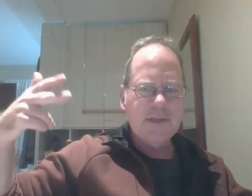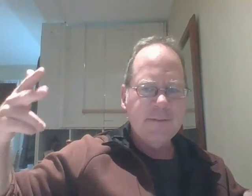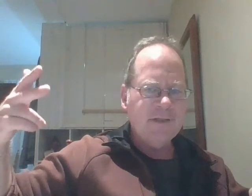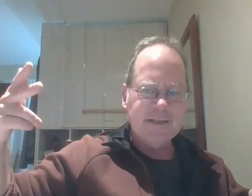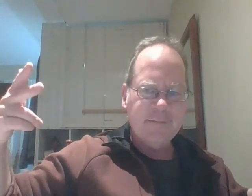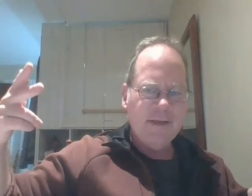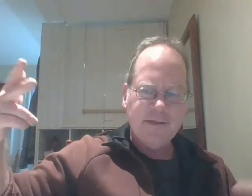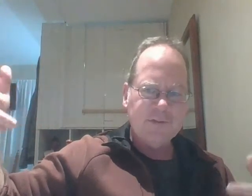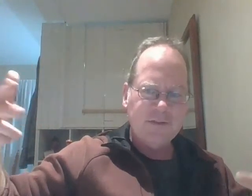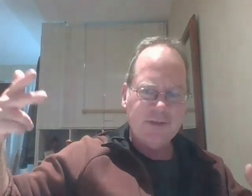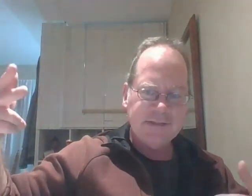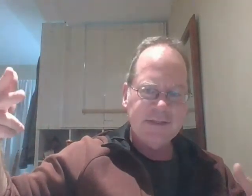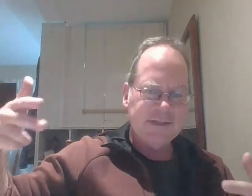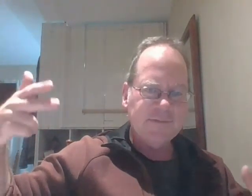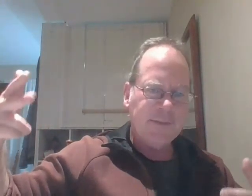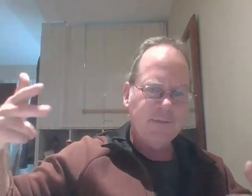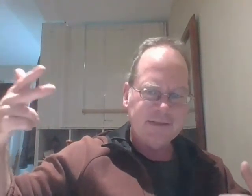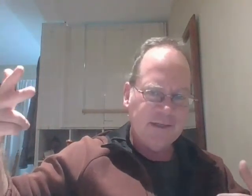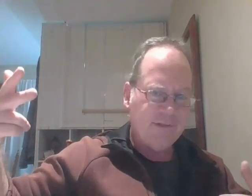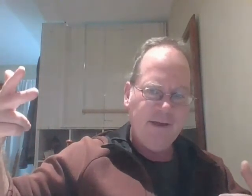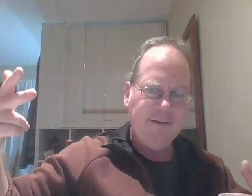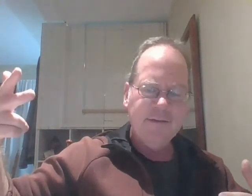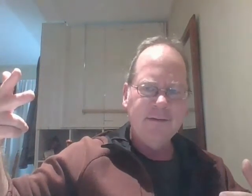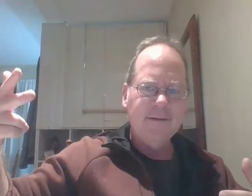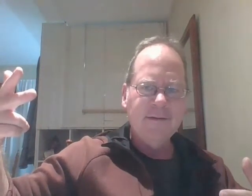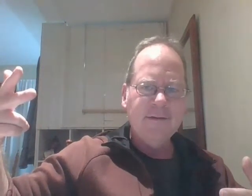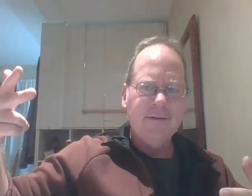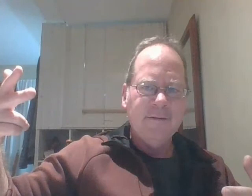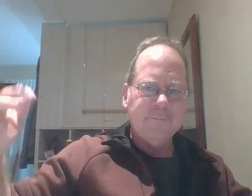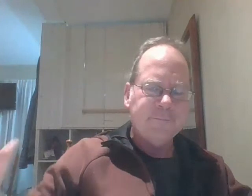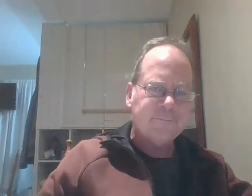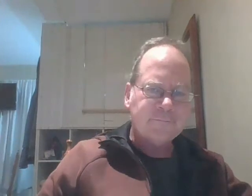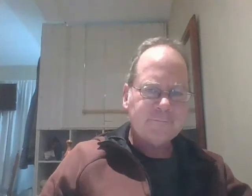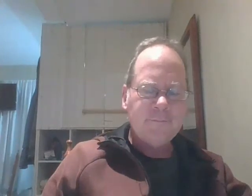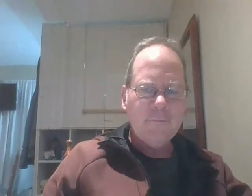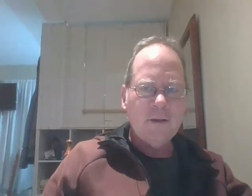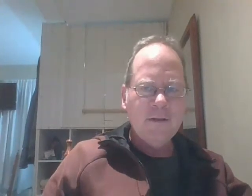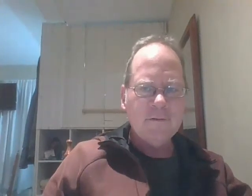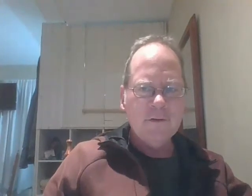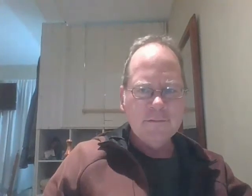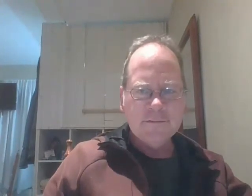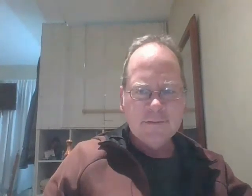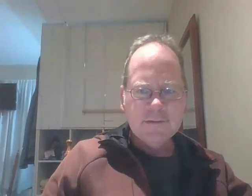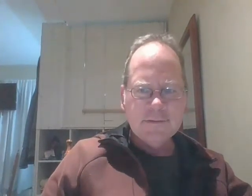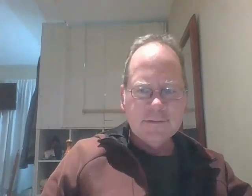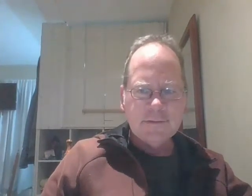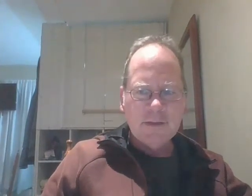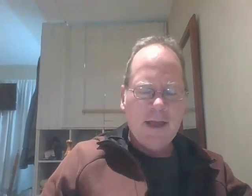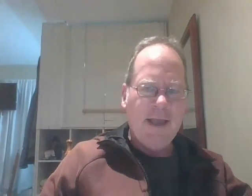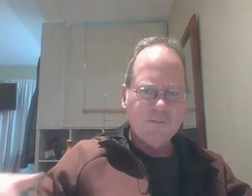people accept that that's what's depressing it seems like people accept that so as more